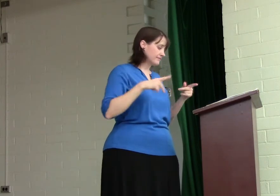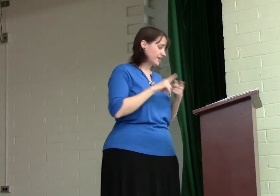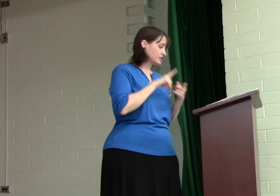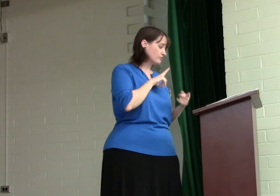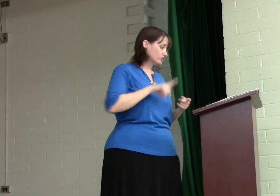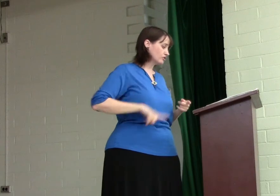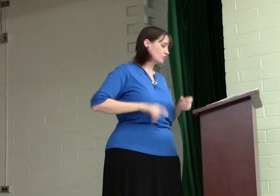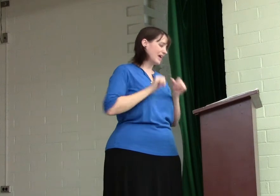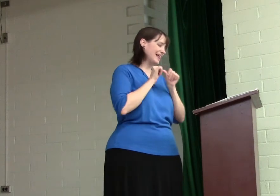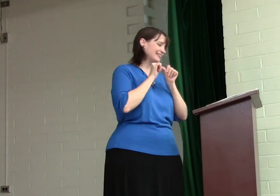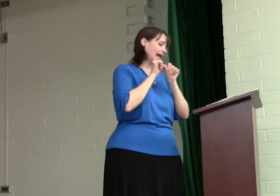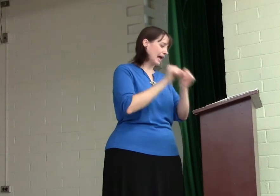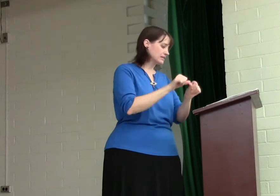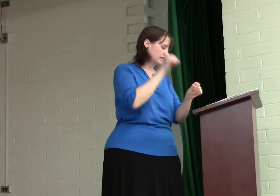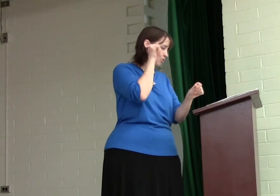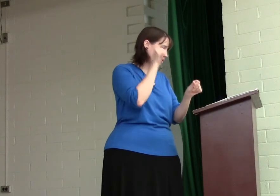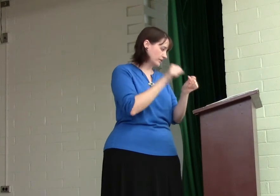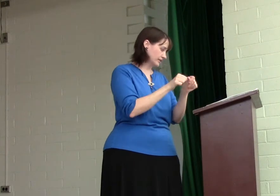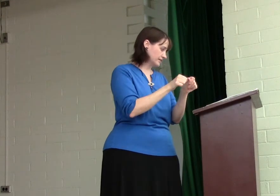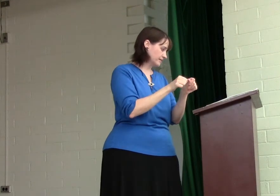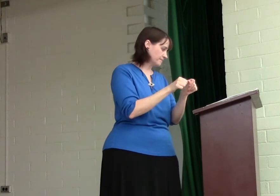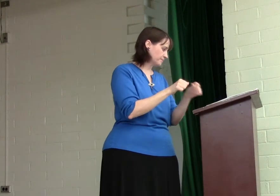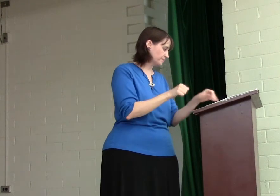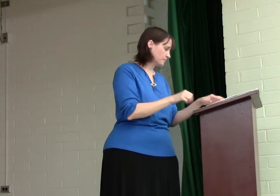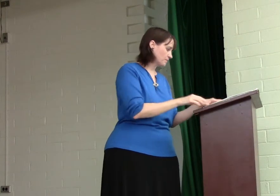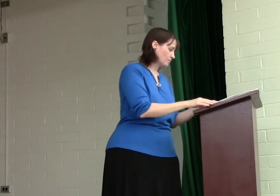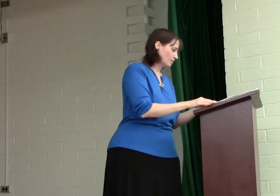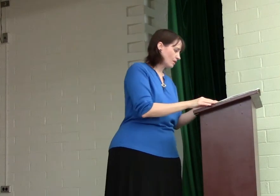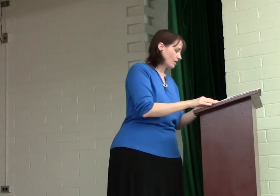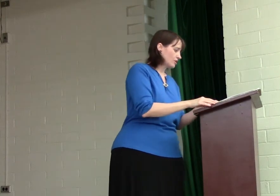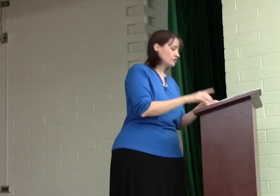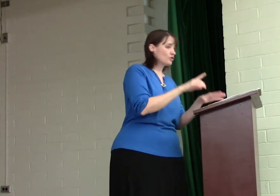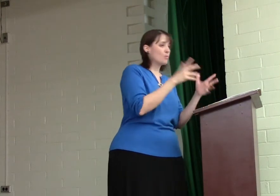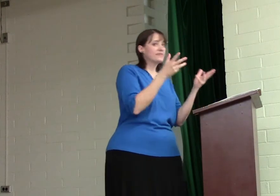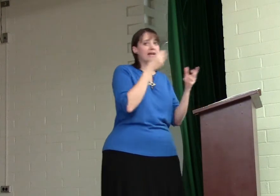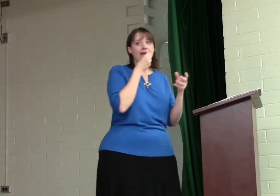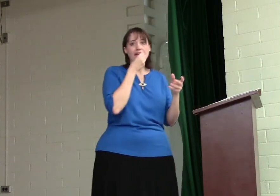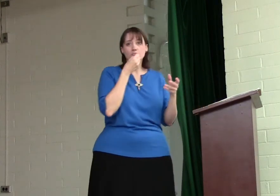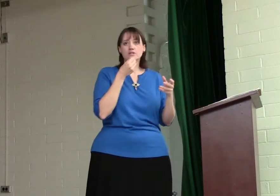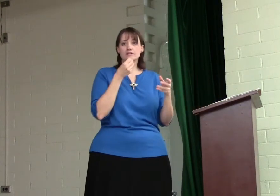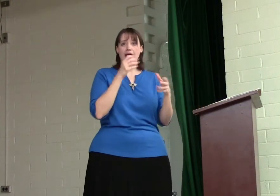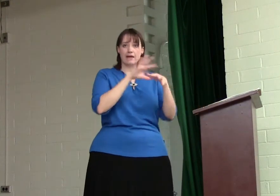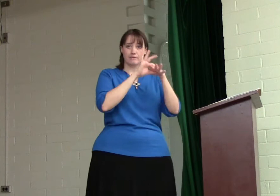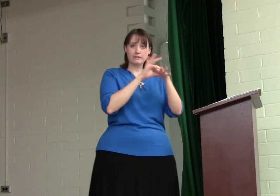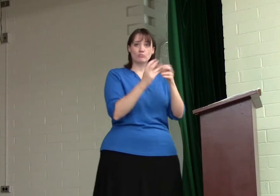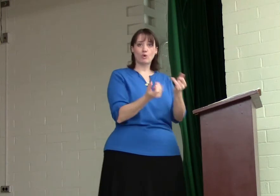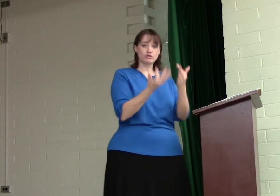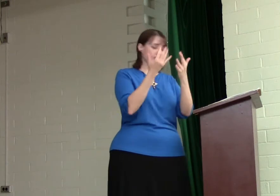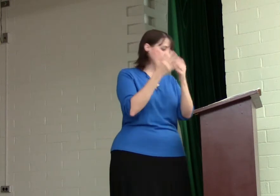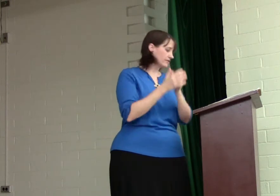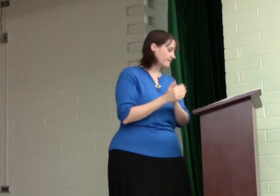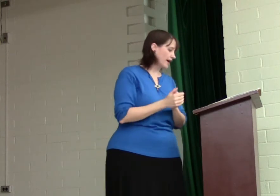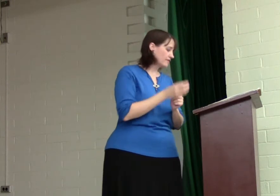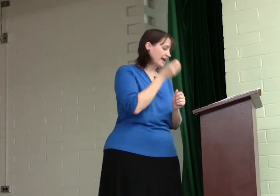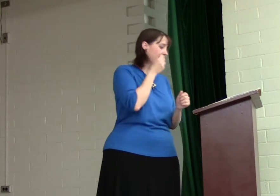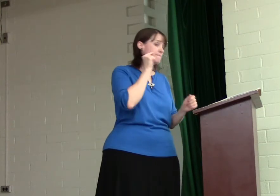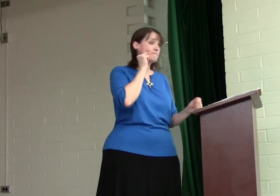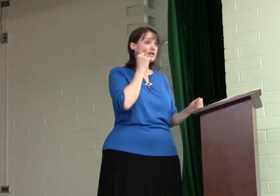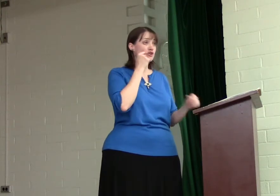festival to the Lord our lasting ordinance. So what they ate was they had the meat roasted over the fire. They ate bitter